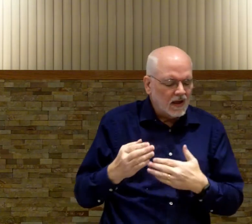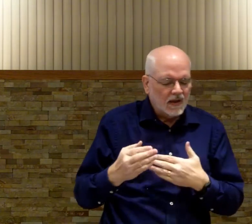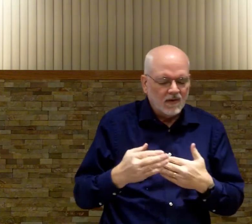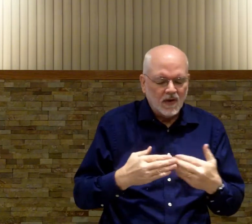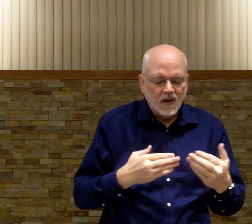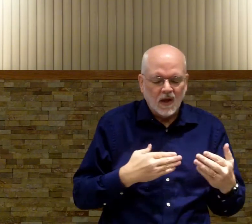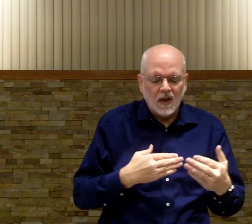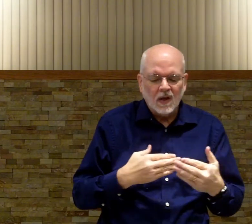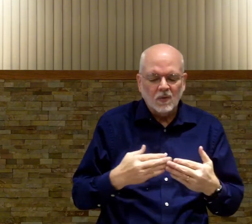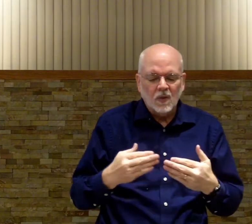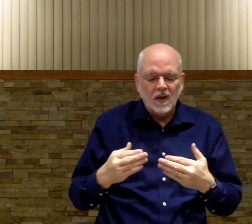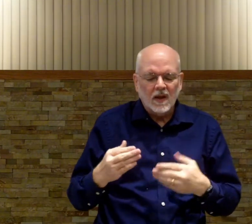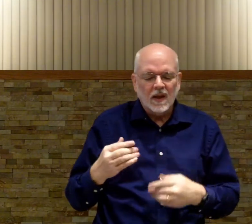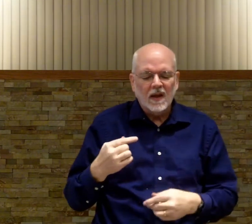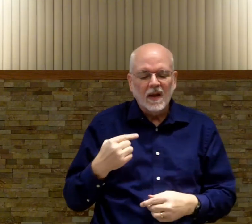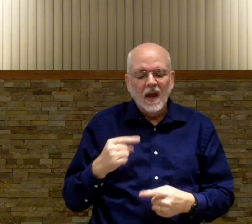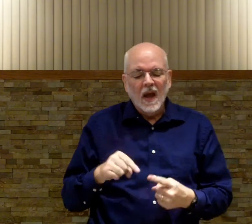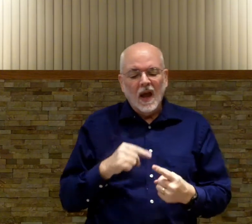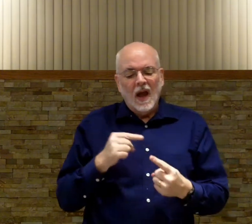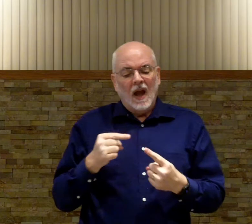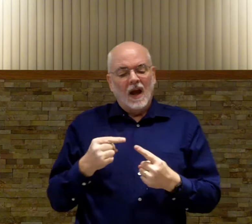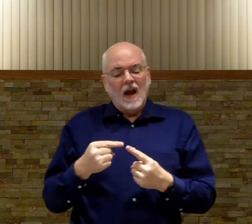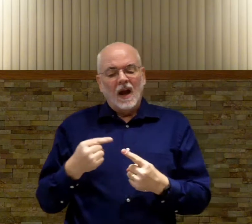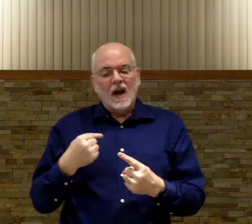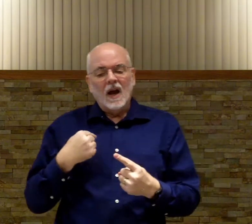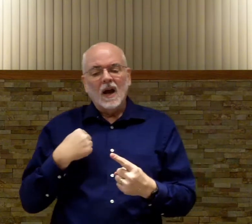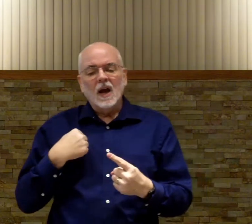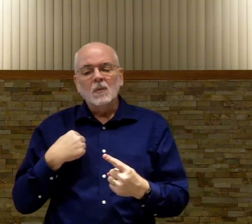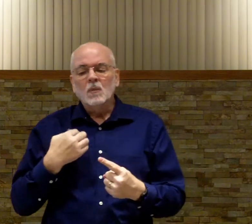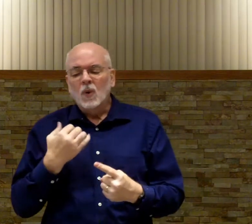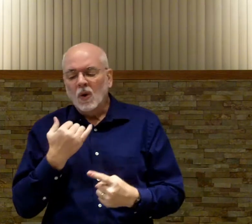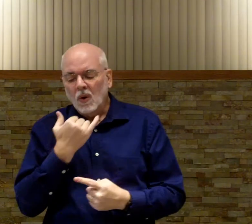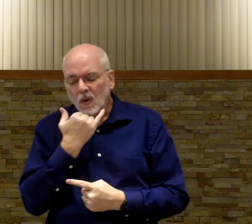even when i'm wrong